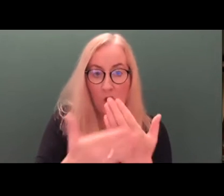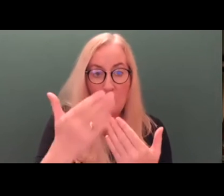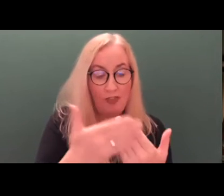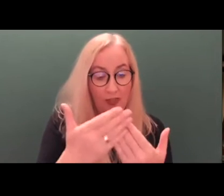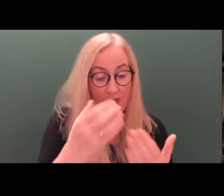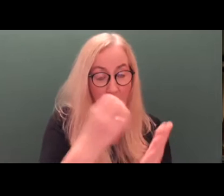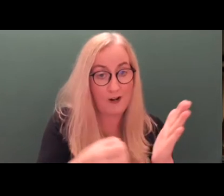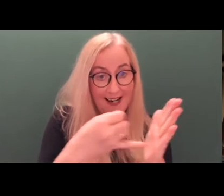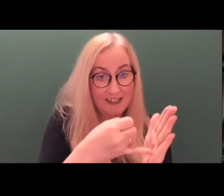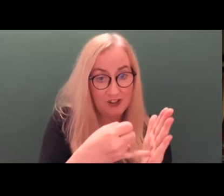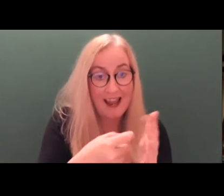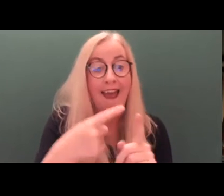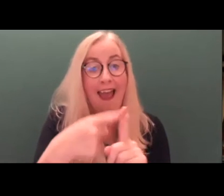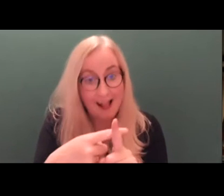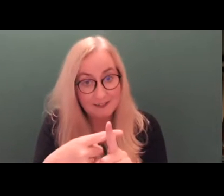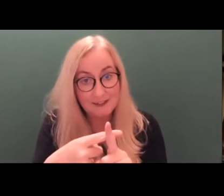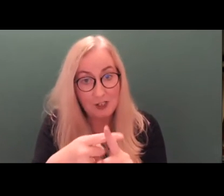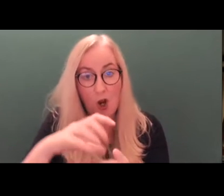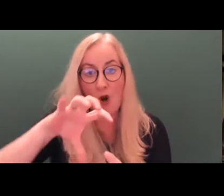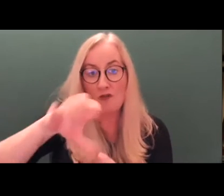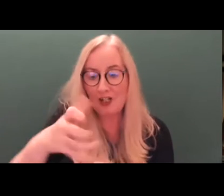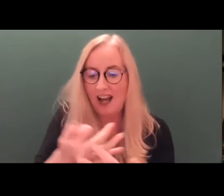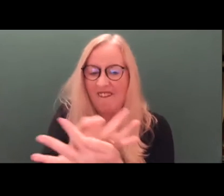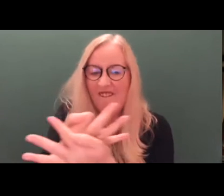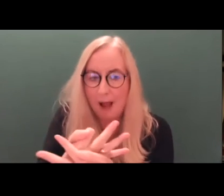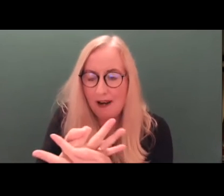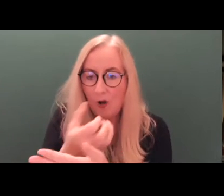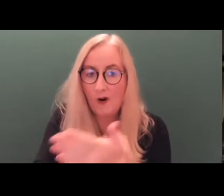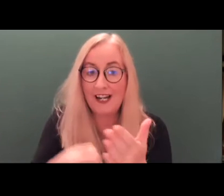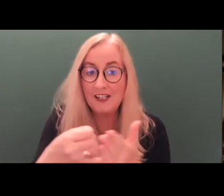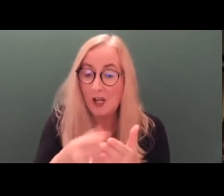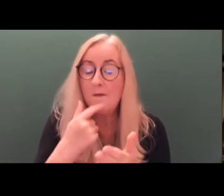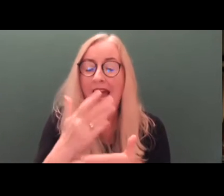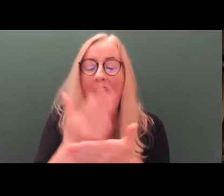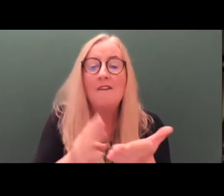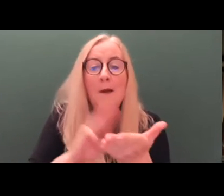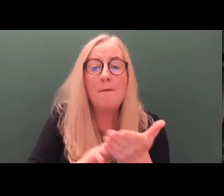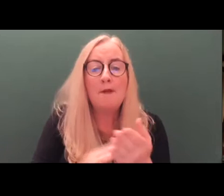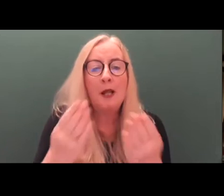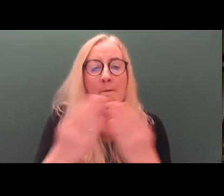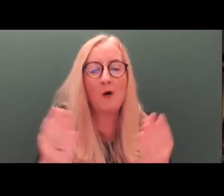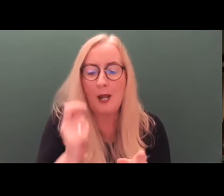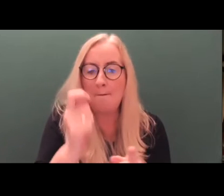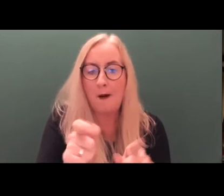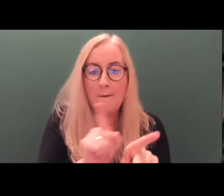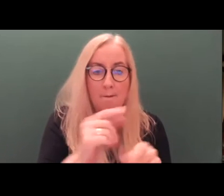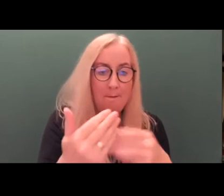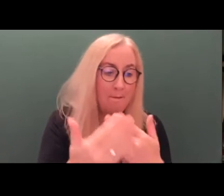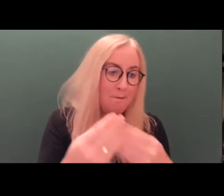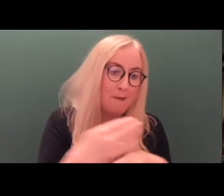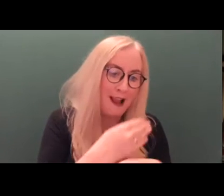Half of the members of the board appointed by the youth organization and the other half by the family organization,